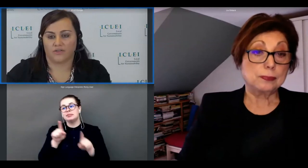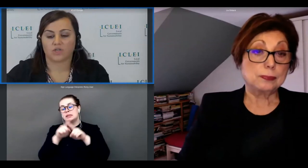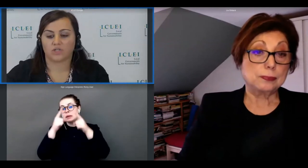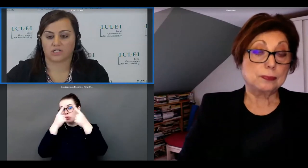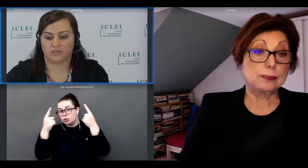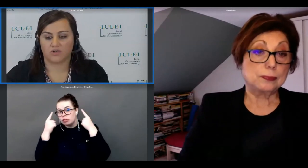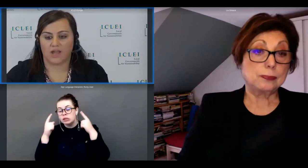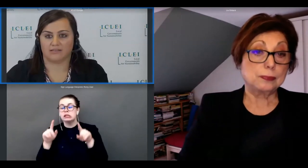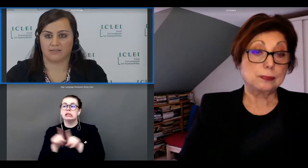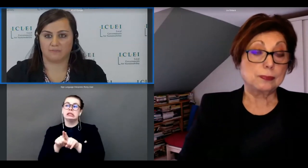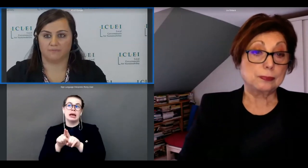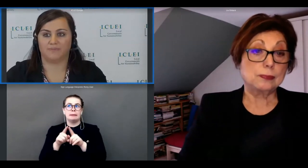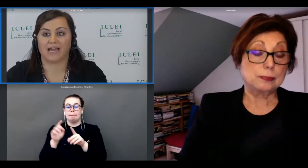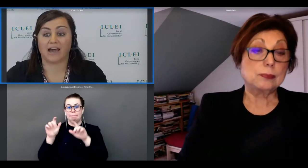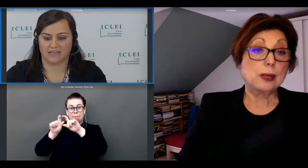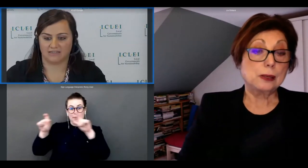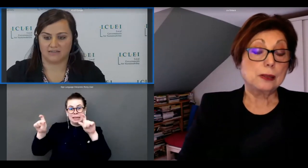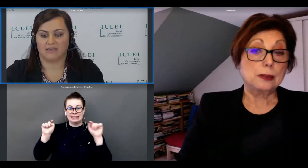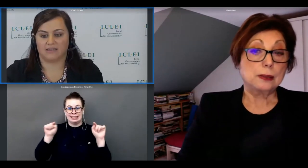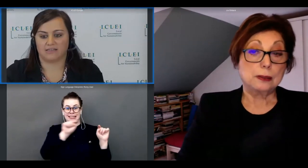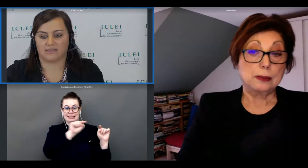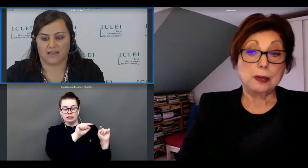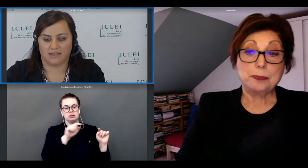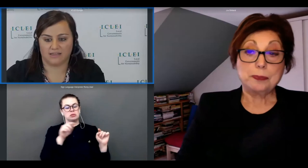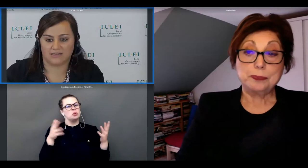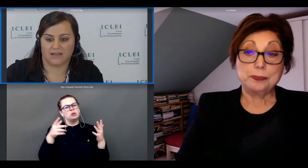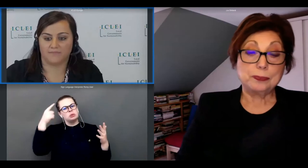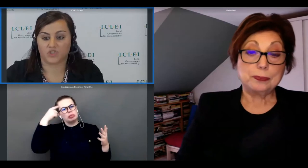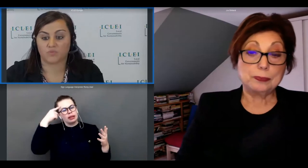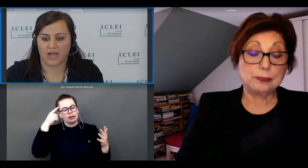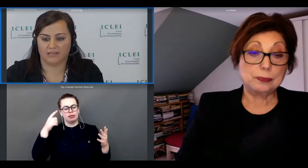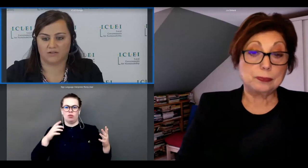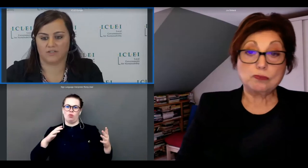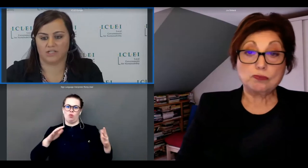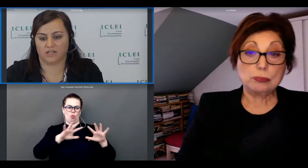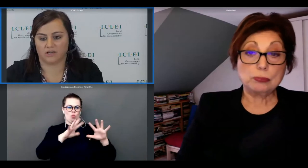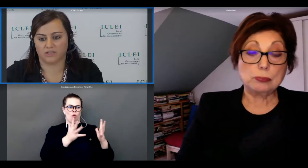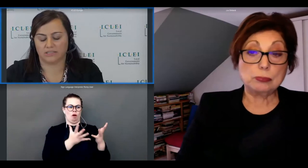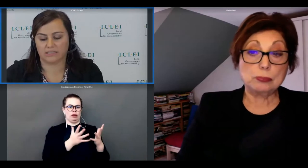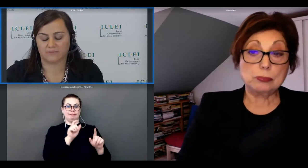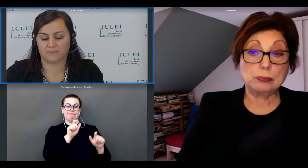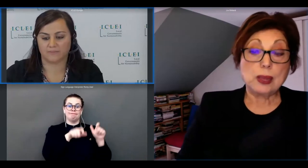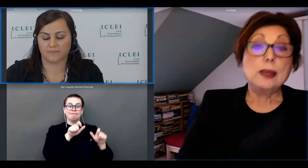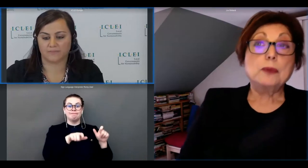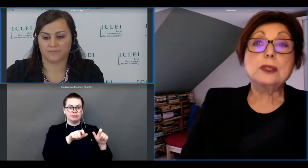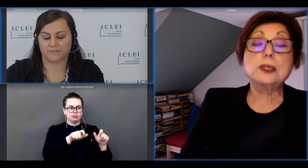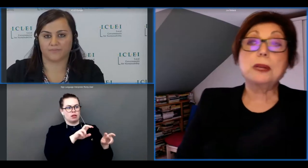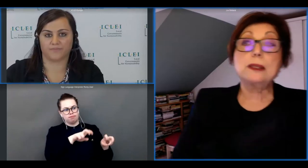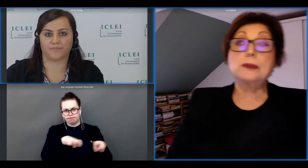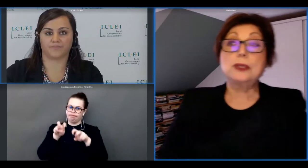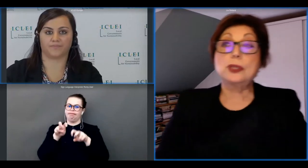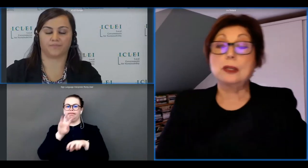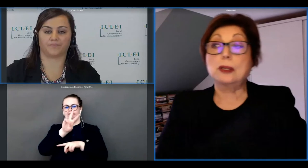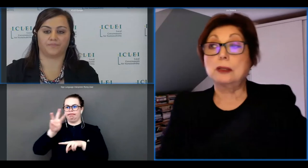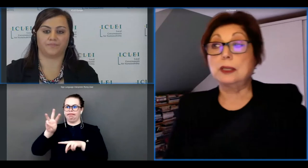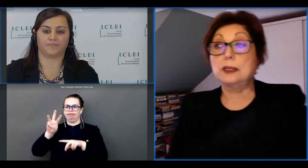on on on social trends behind these uh these uh spread of digital content well the spread